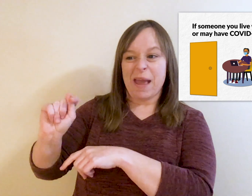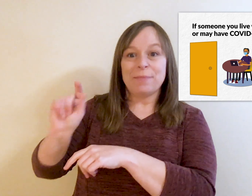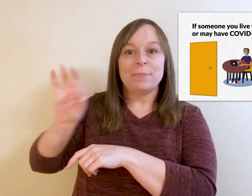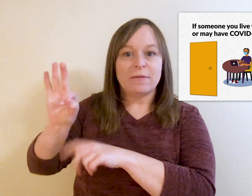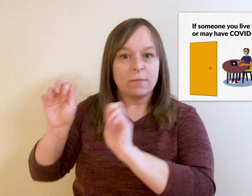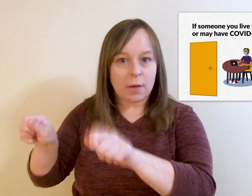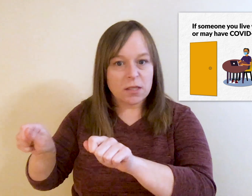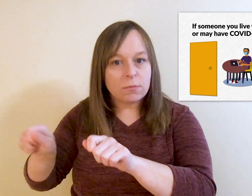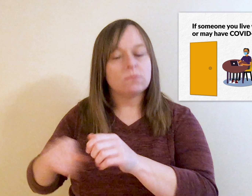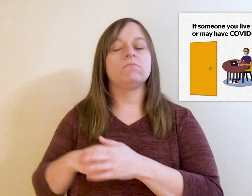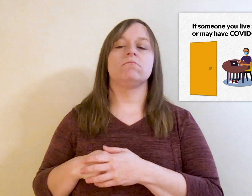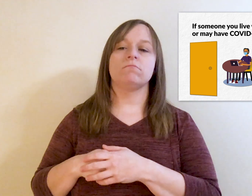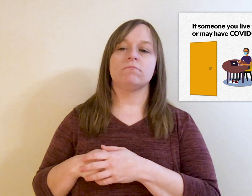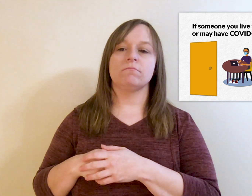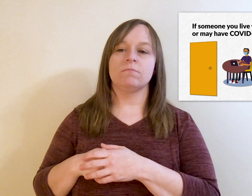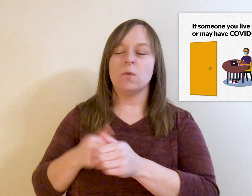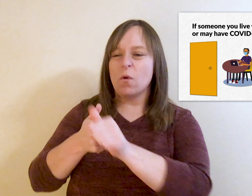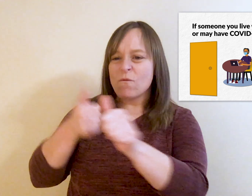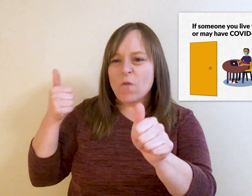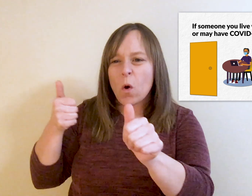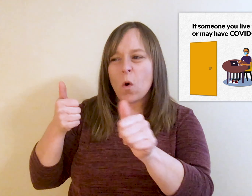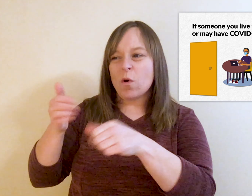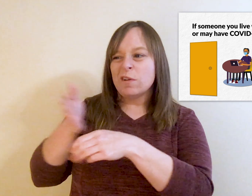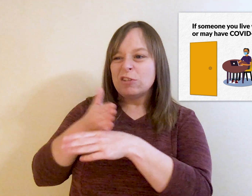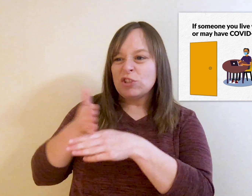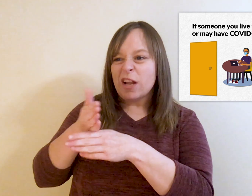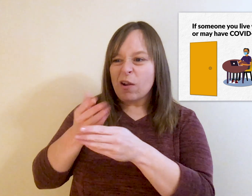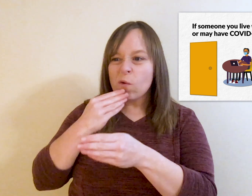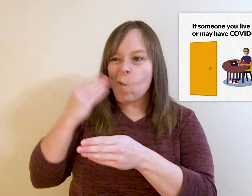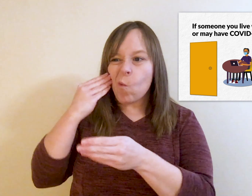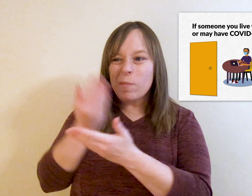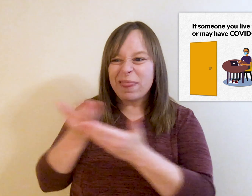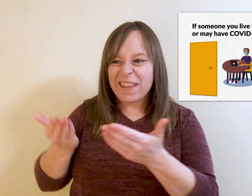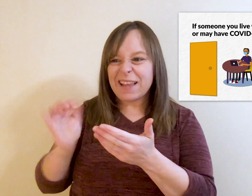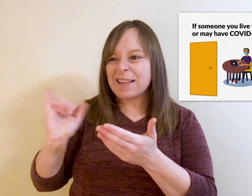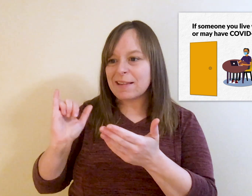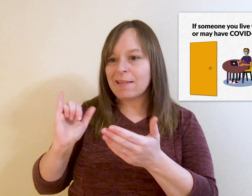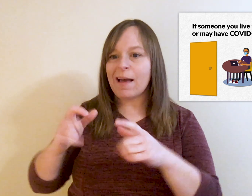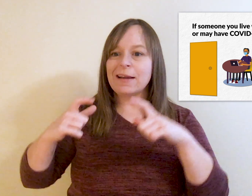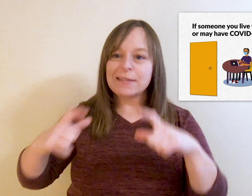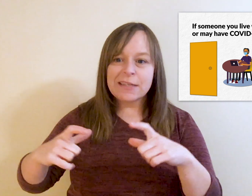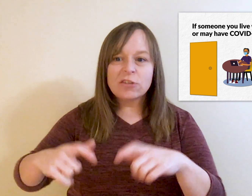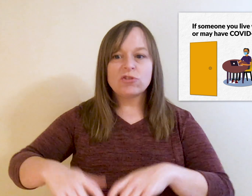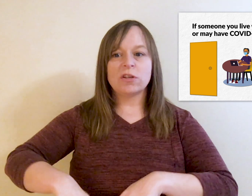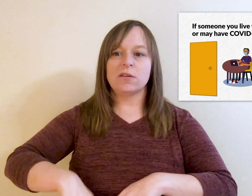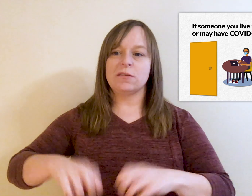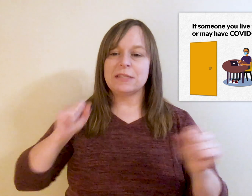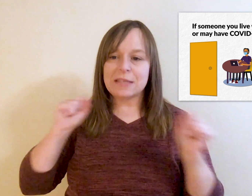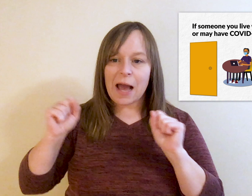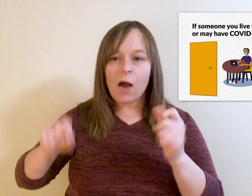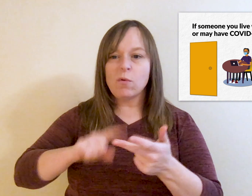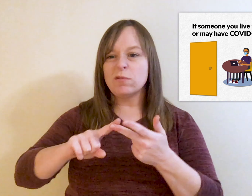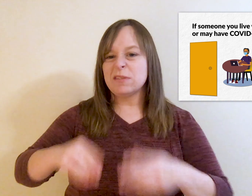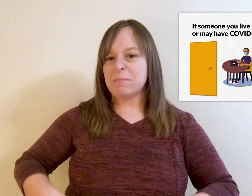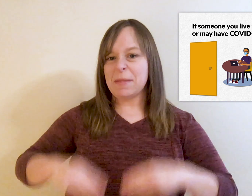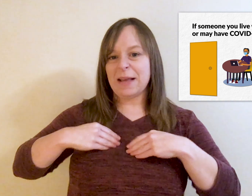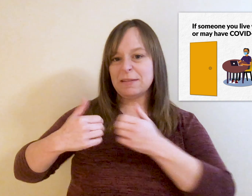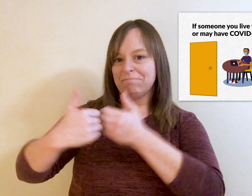bathroom if possible. Avoid sharing personal household items like dishes, towels, and